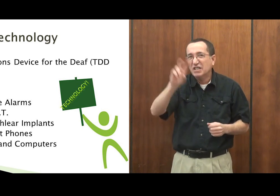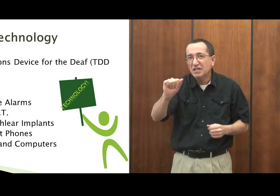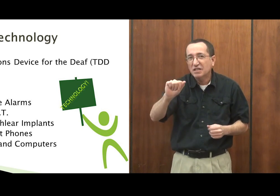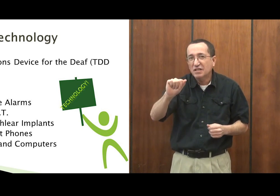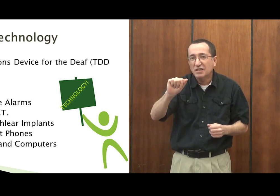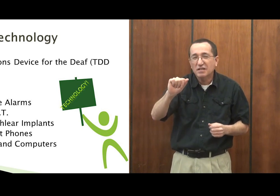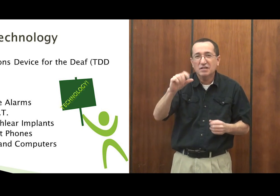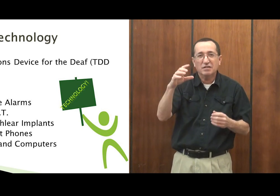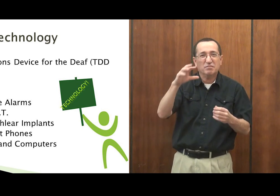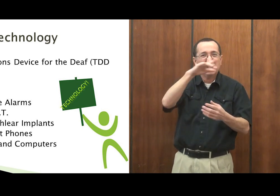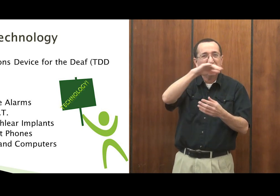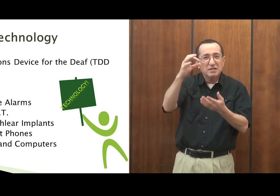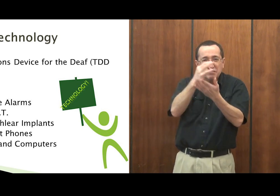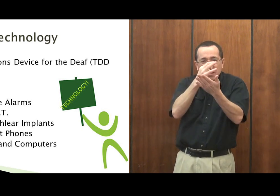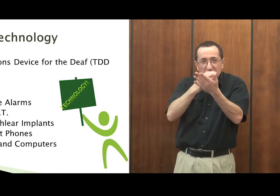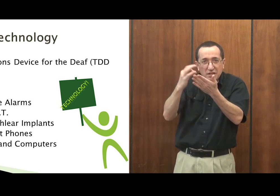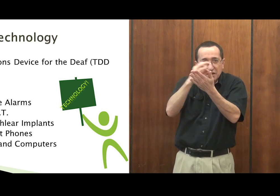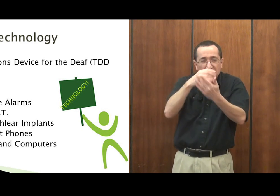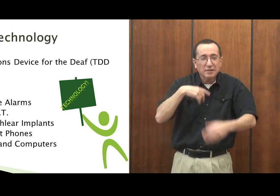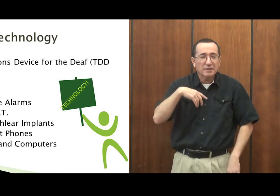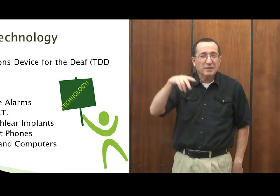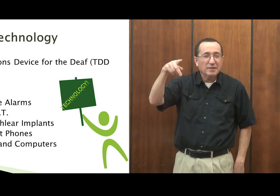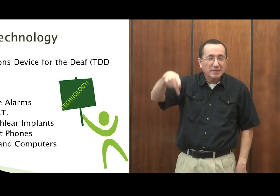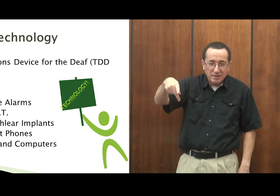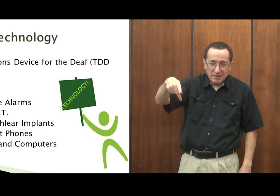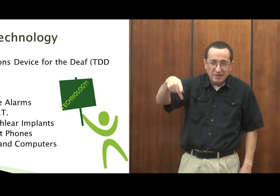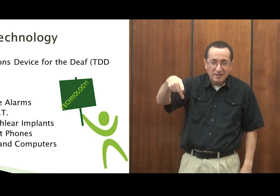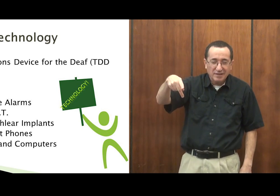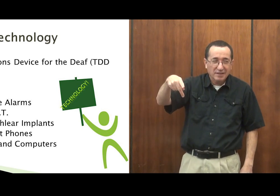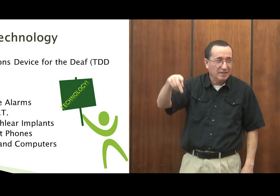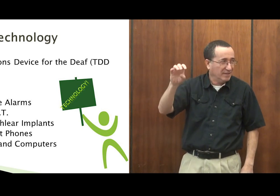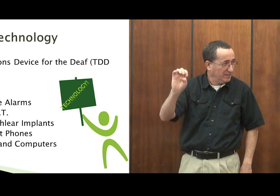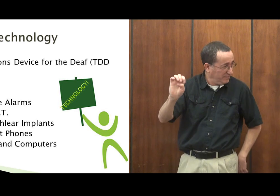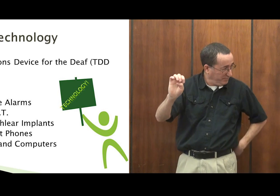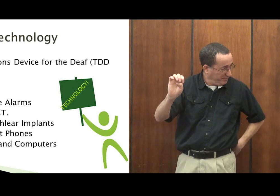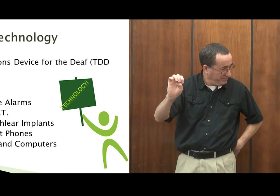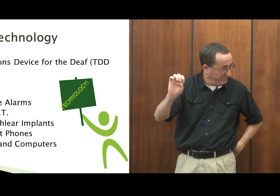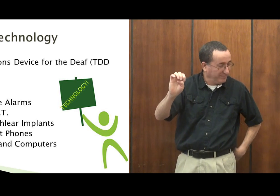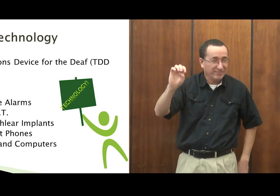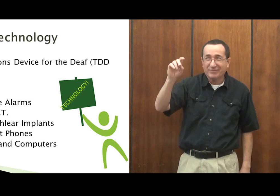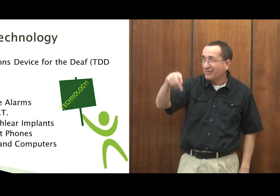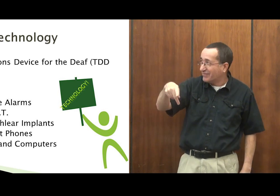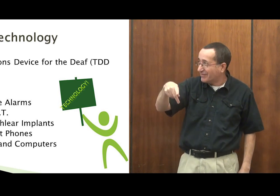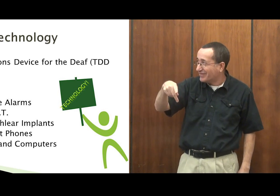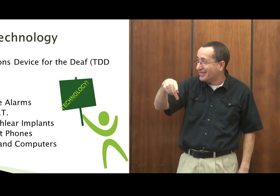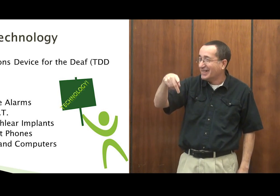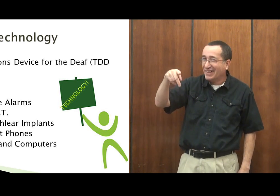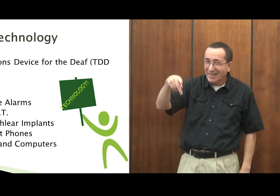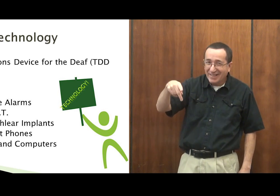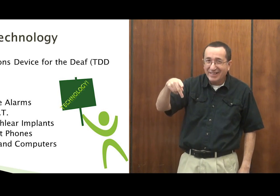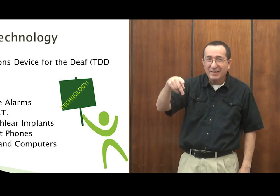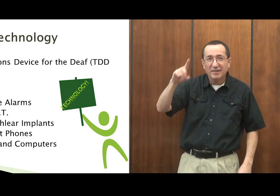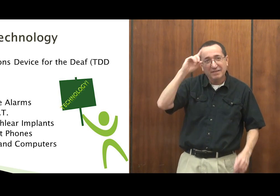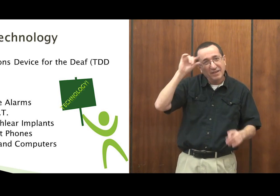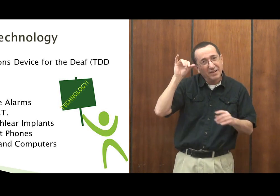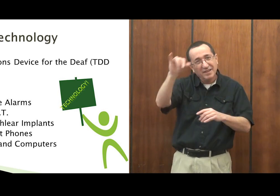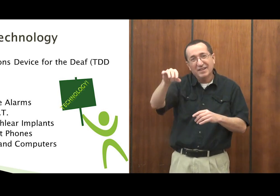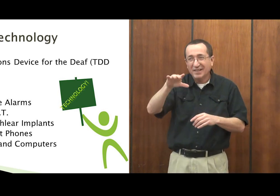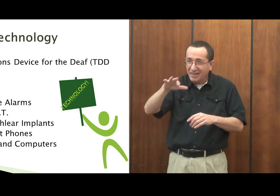wanted to order a pizza, they'd be like, how do you spell the word pepperoni? Kids had a hard time with that. So you have to stand there